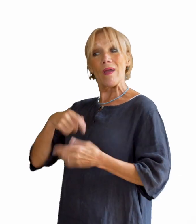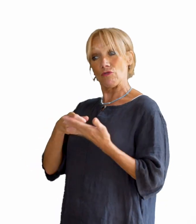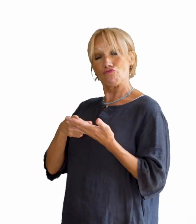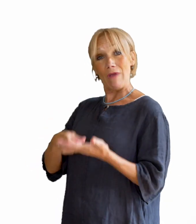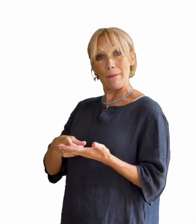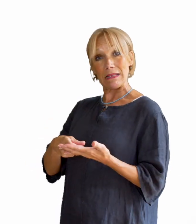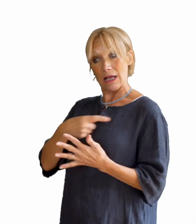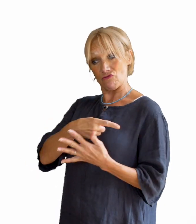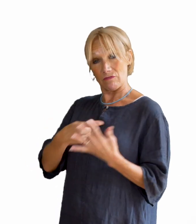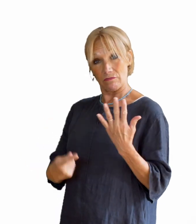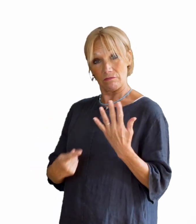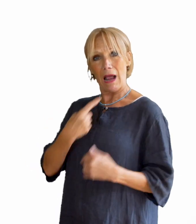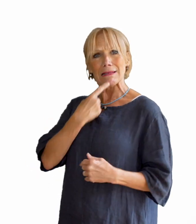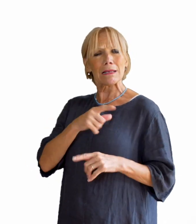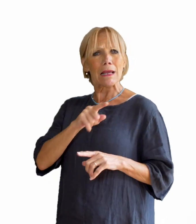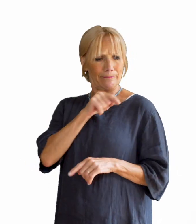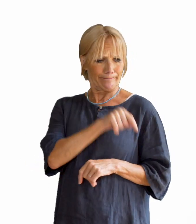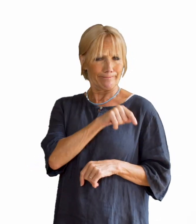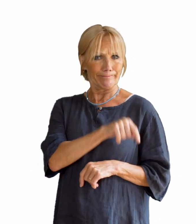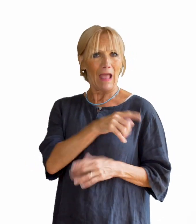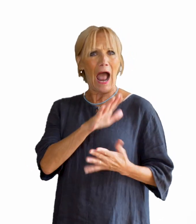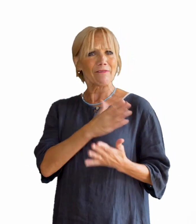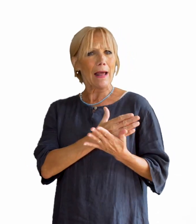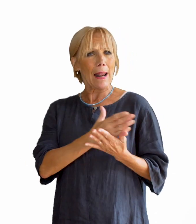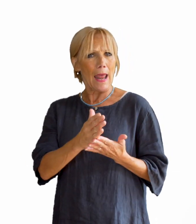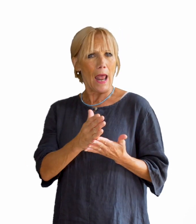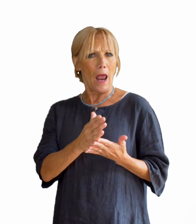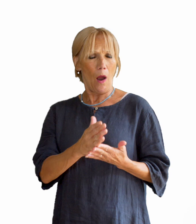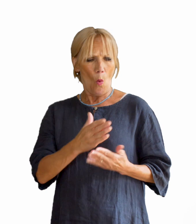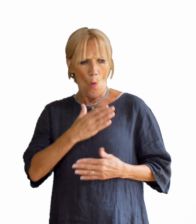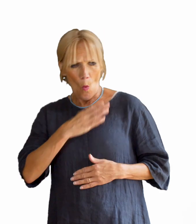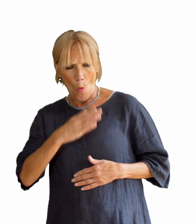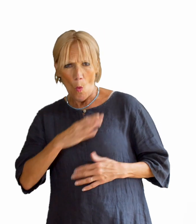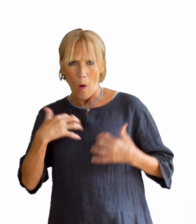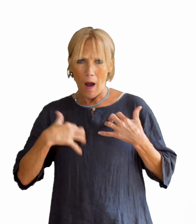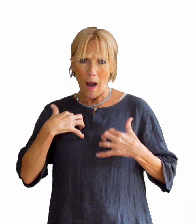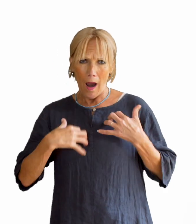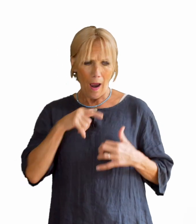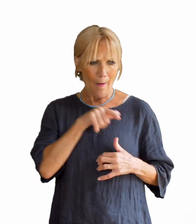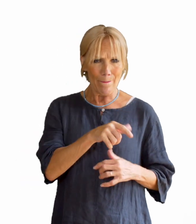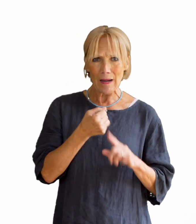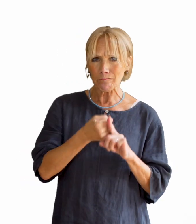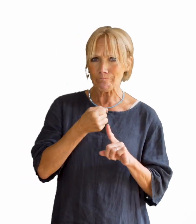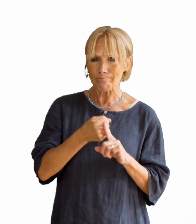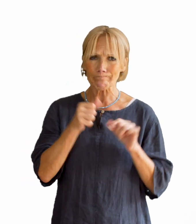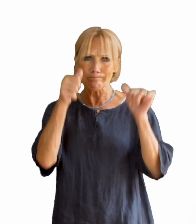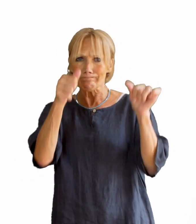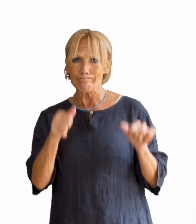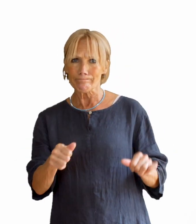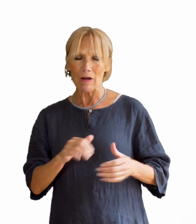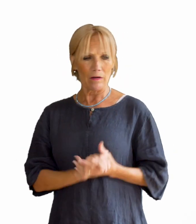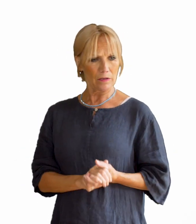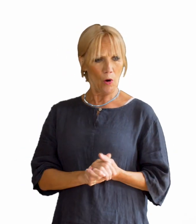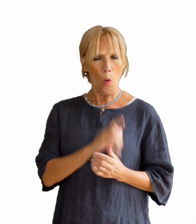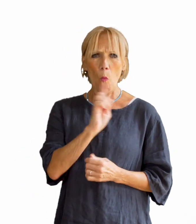We suggest meeting centres create clear, appealing and inclusive promotional materials. This needs to include what a meeting